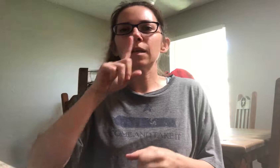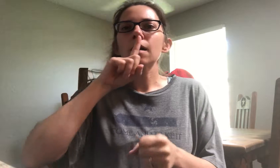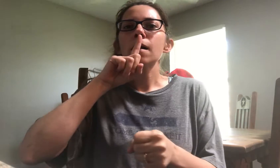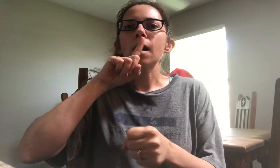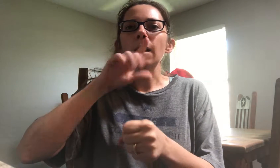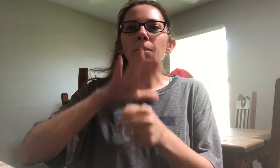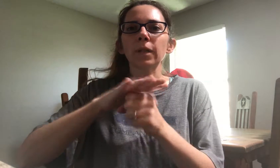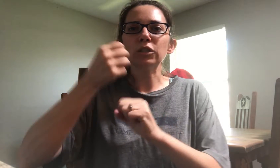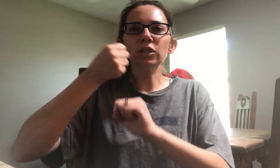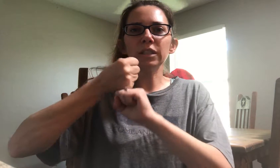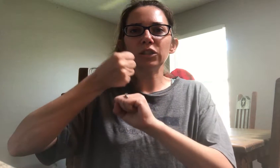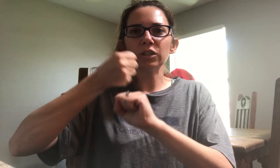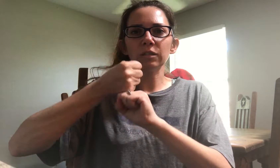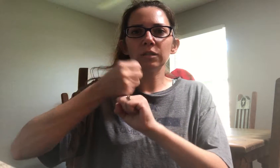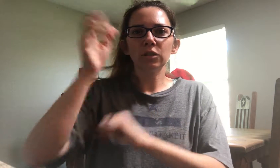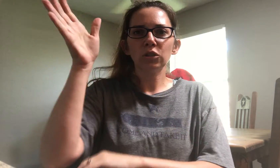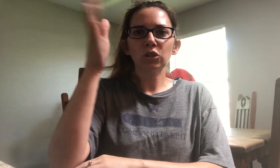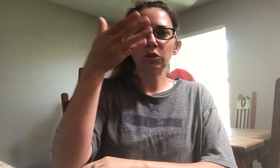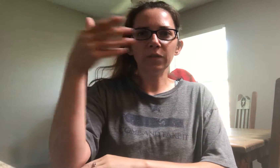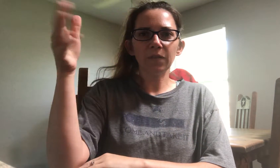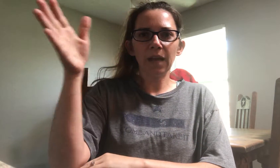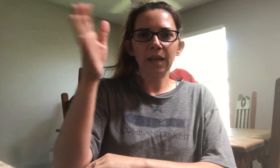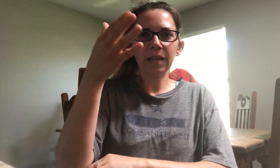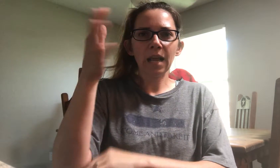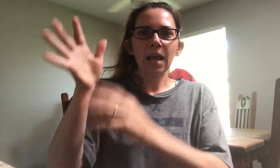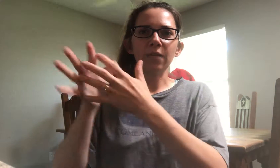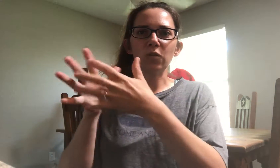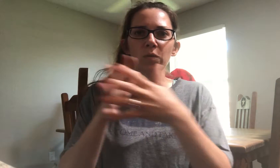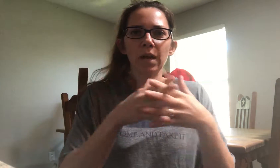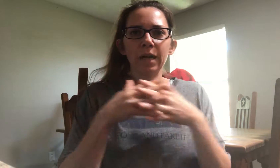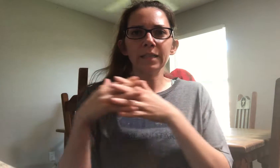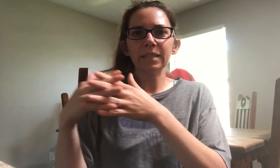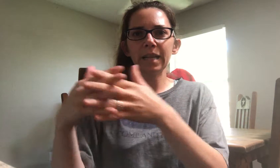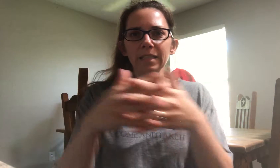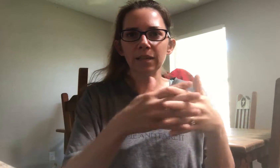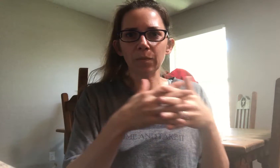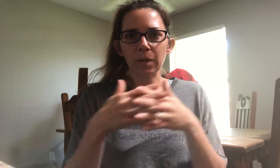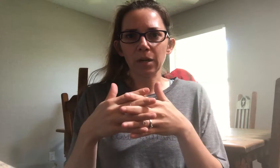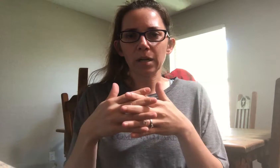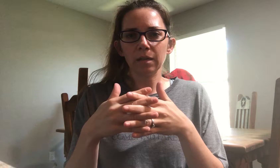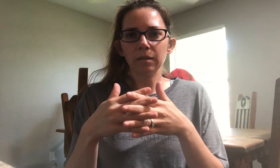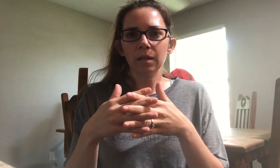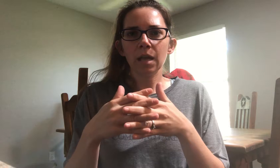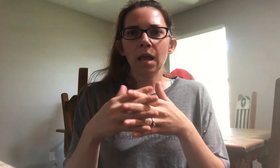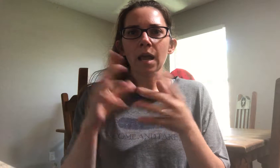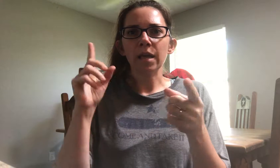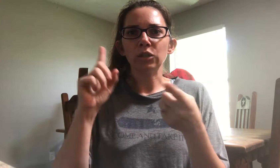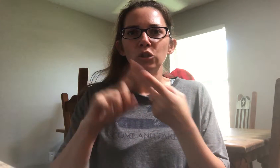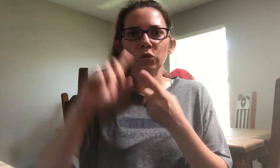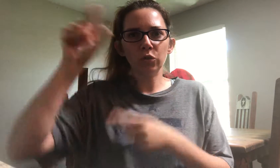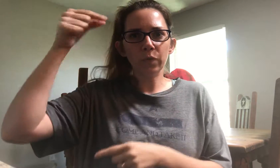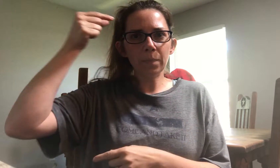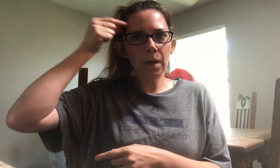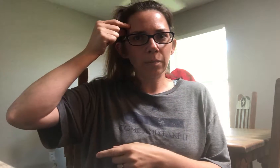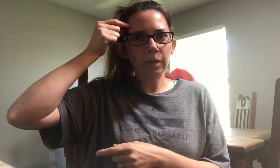I pledge allegiance to the flag of the United States of America and to the republic